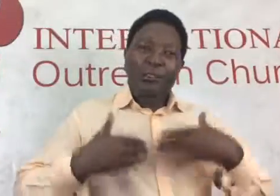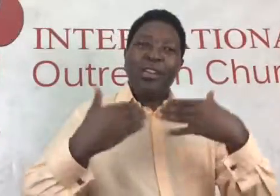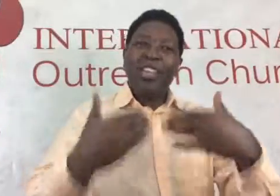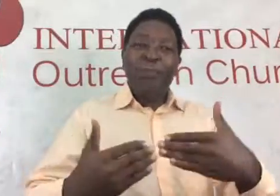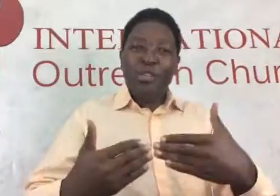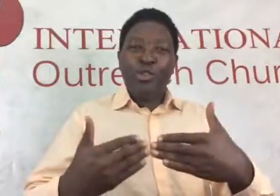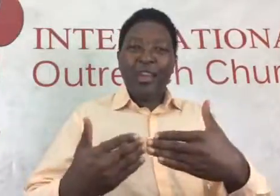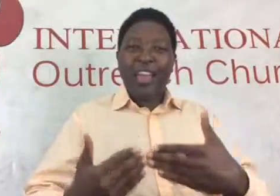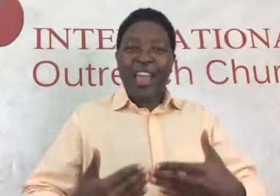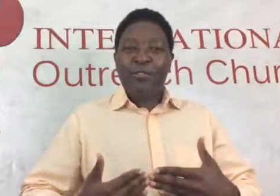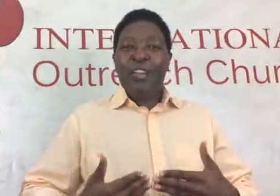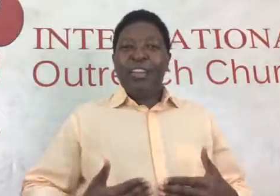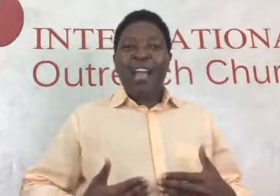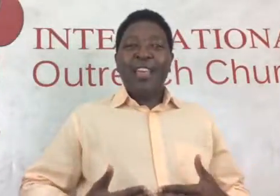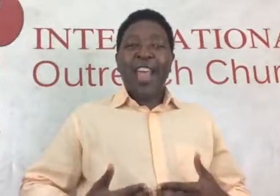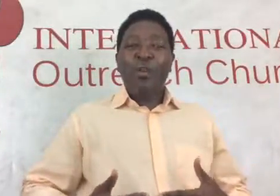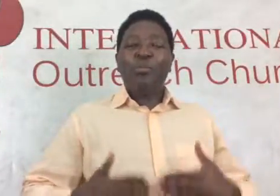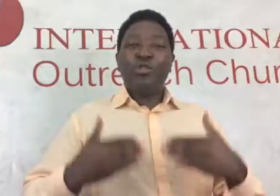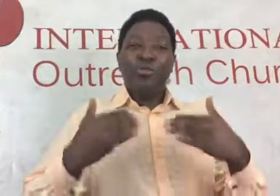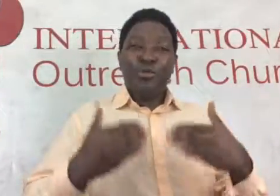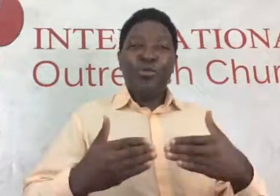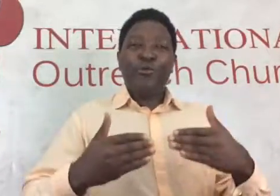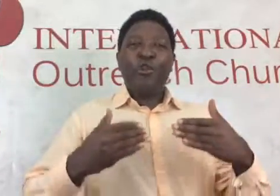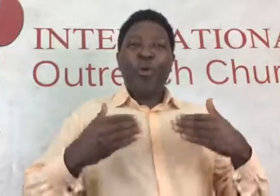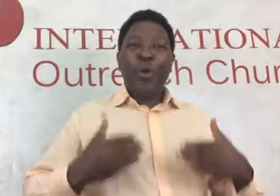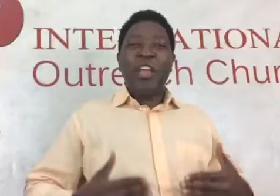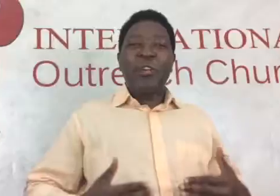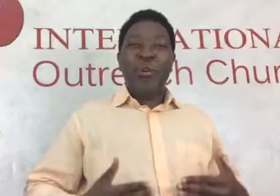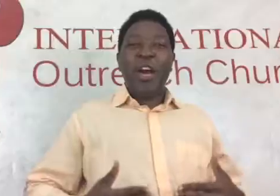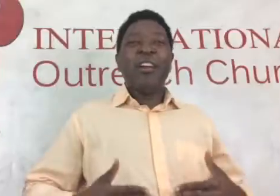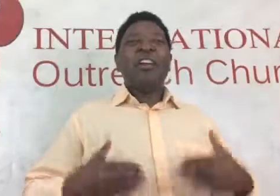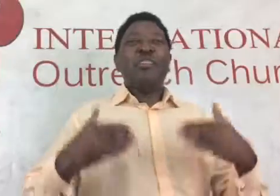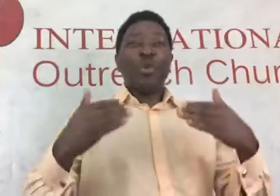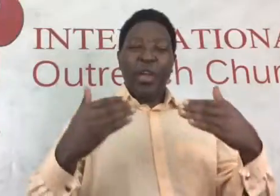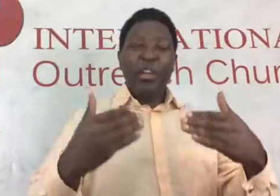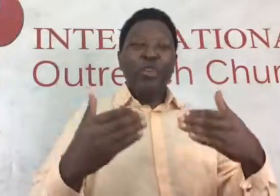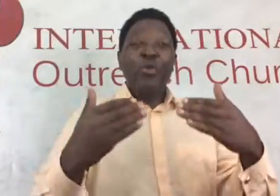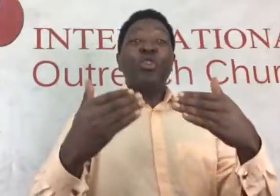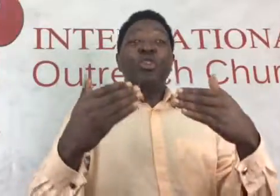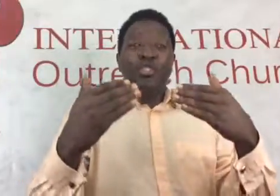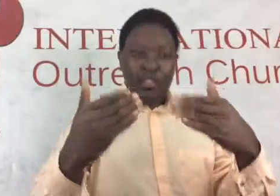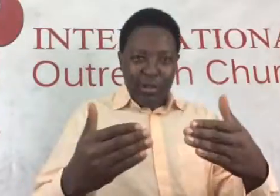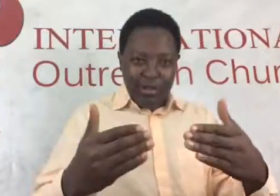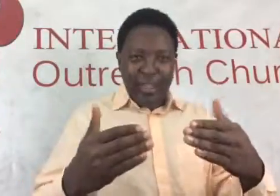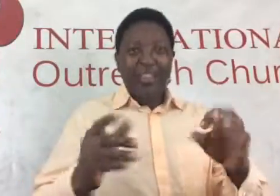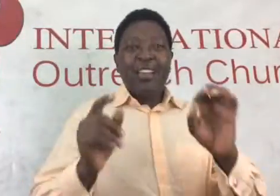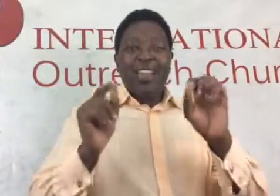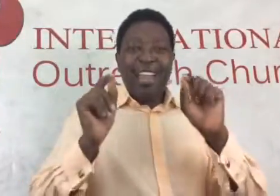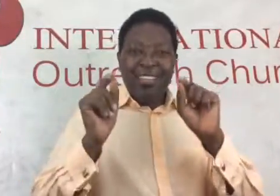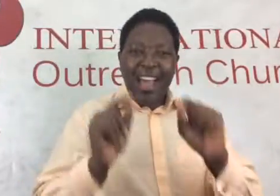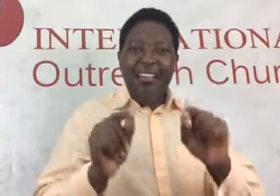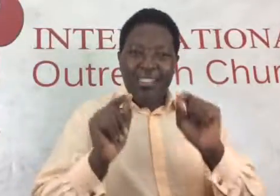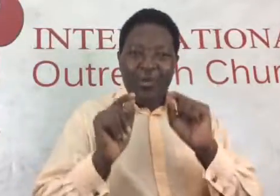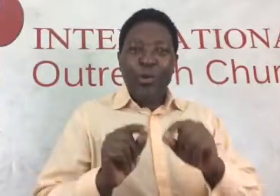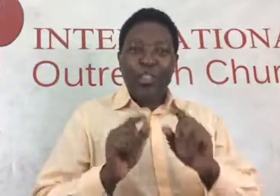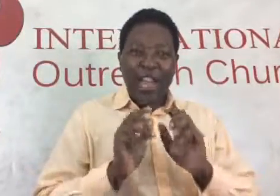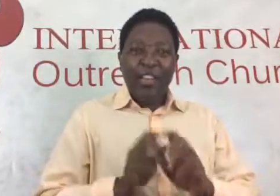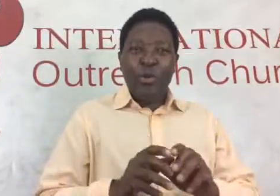someone came into your life and they helped you move from where you are to where you should be. And that is what I do.